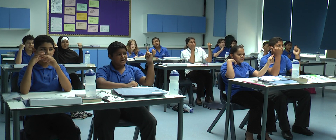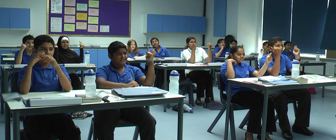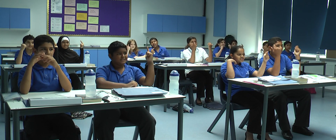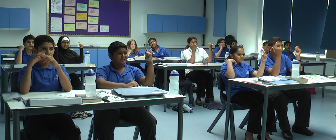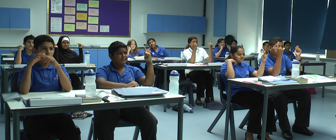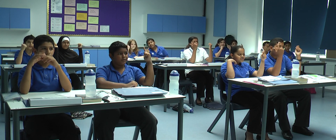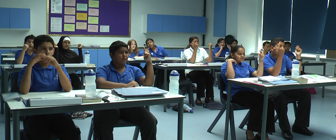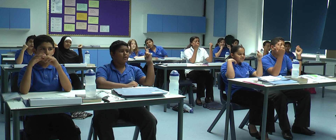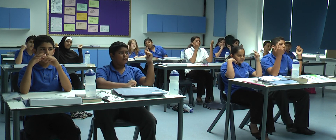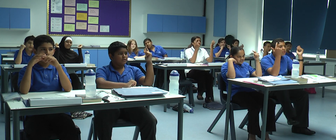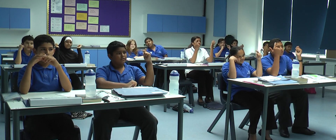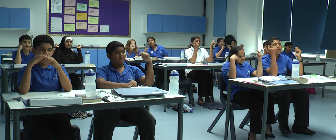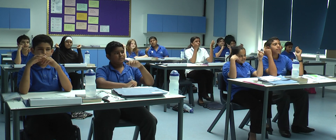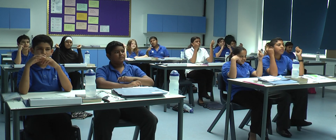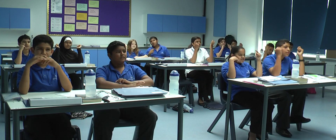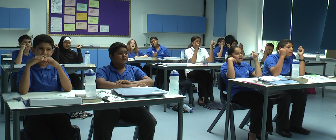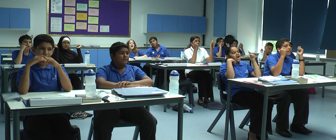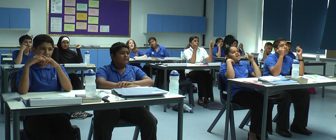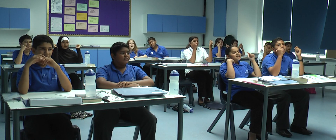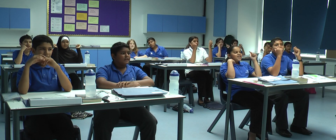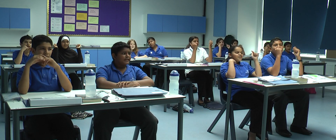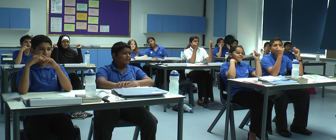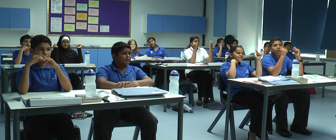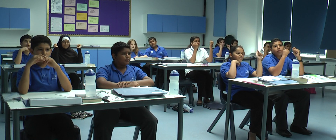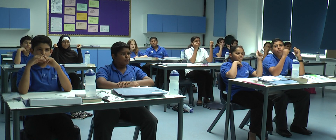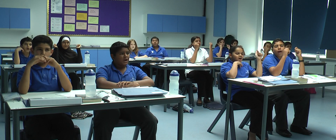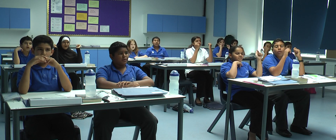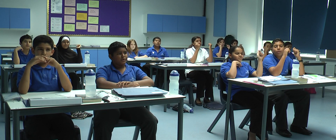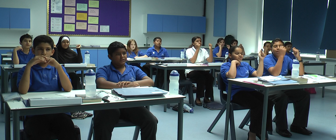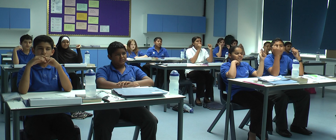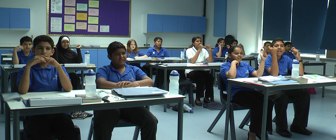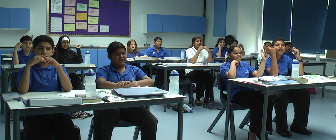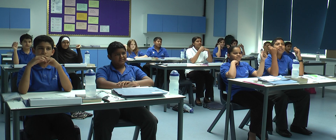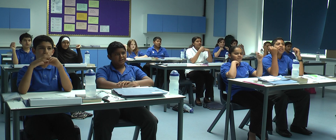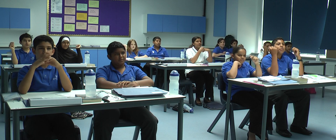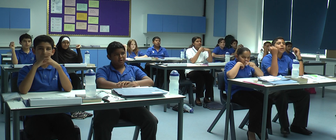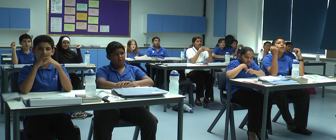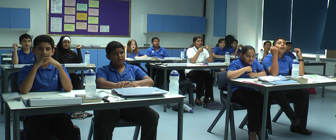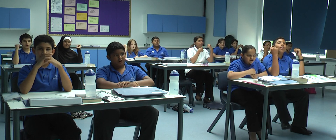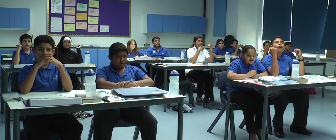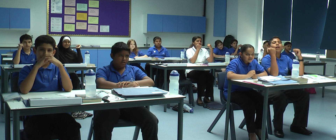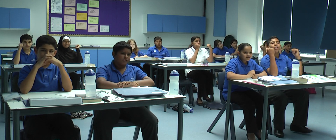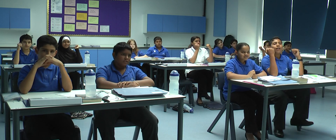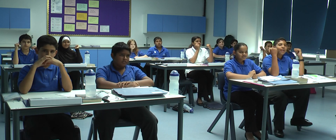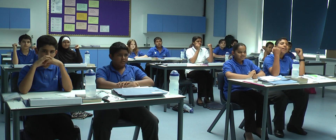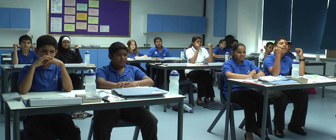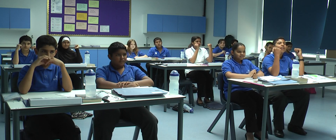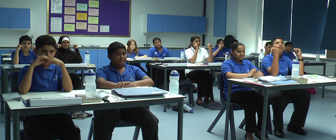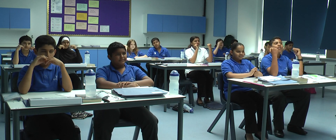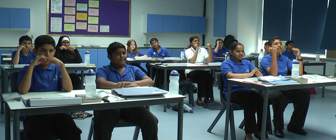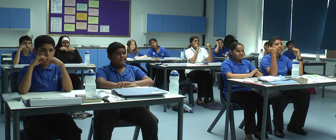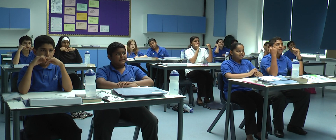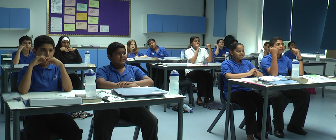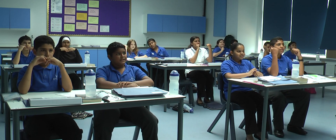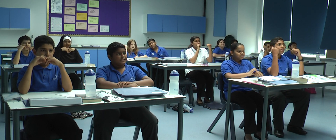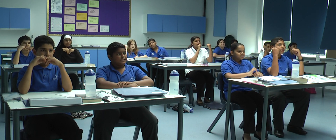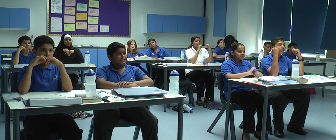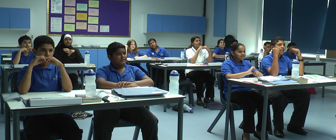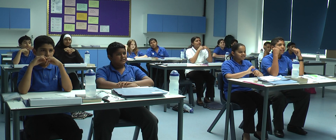eighty-four. If you want, we'll hear you more. Team, team, good